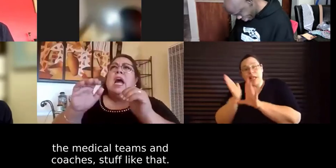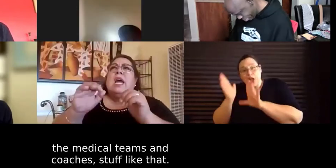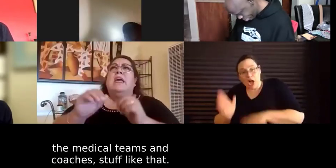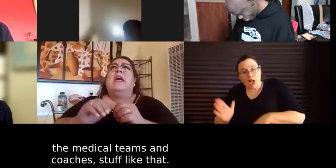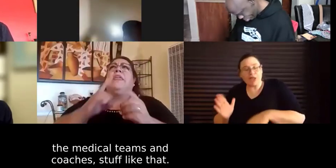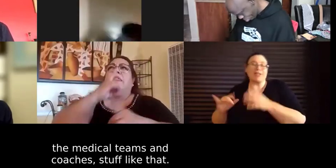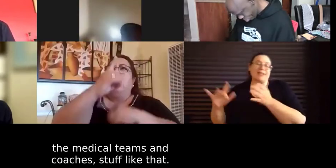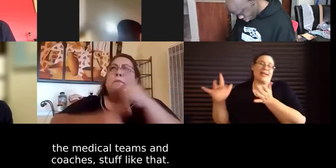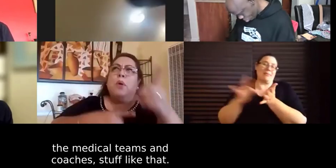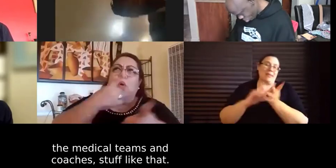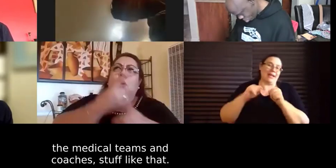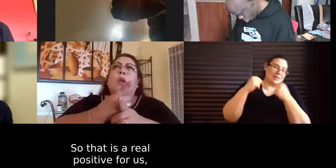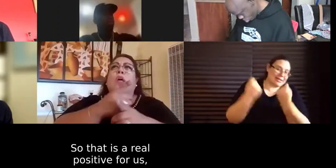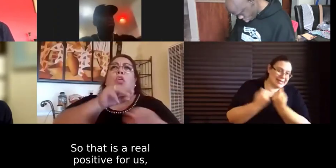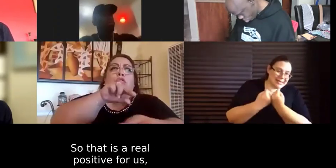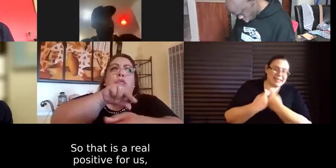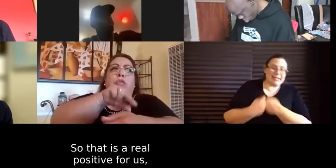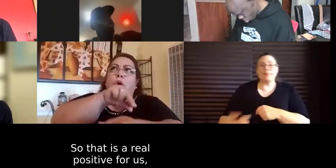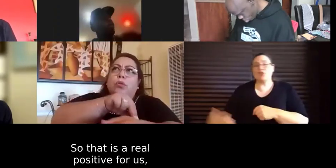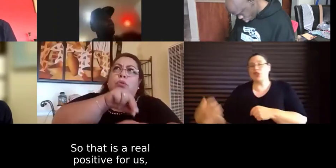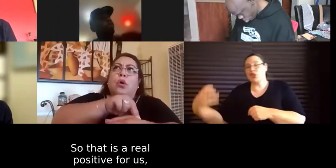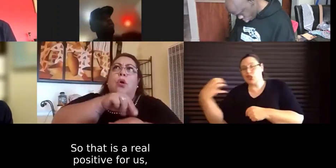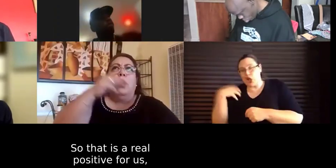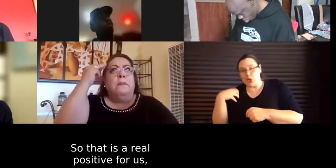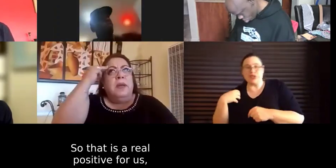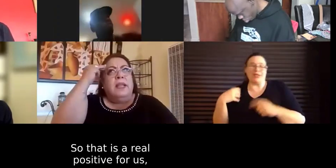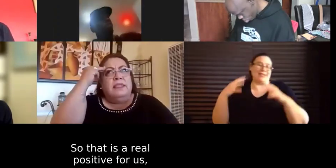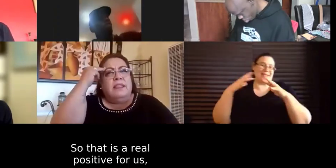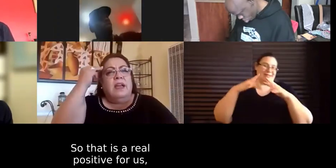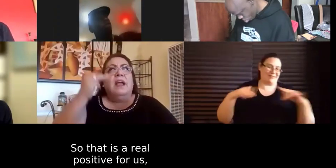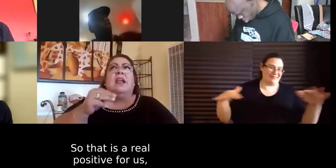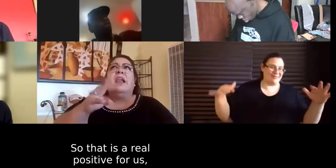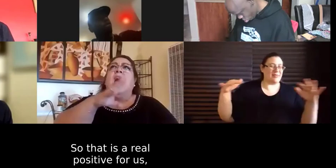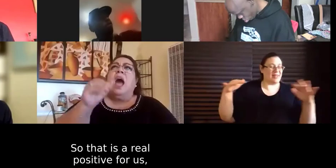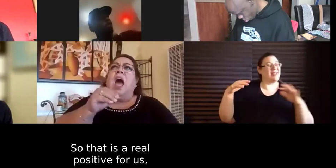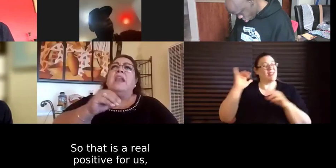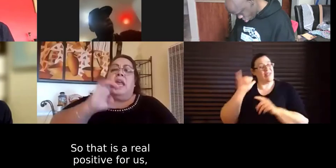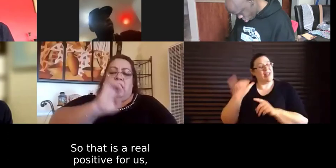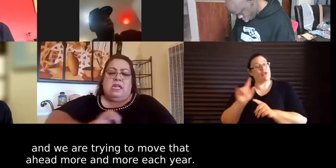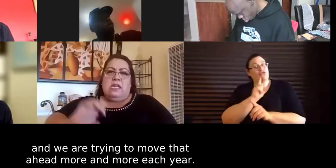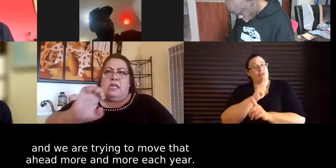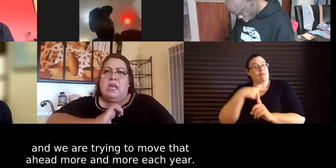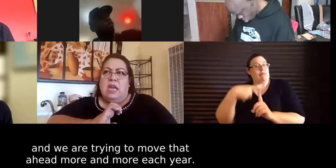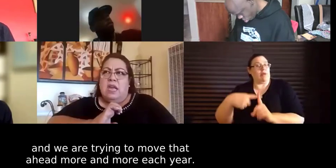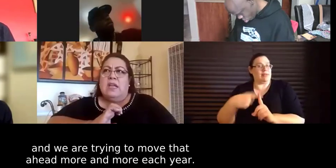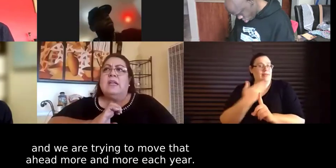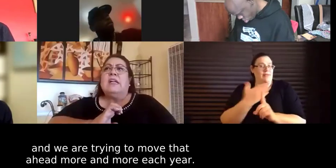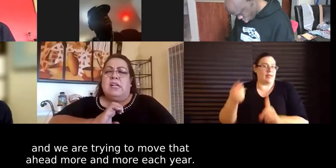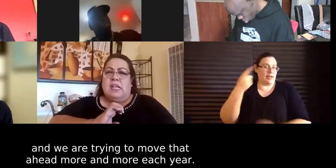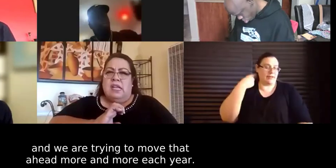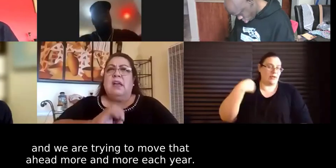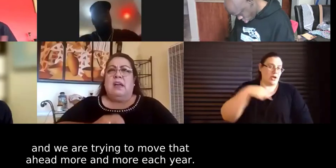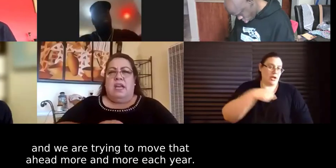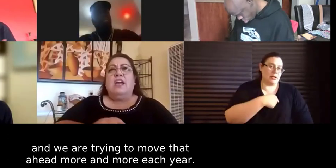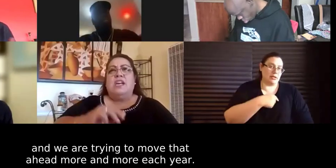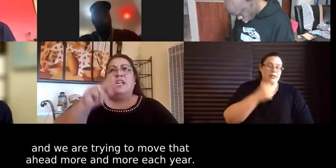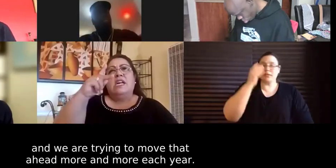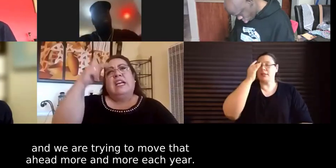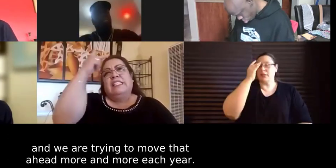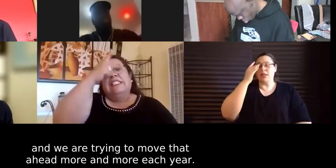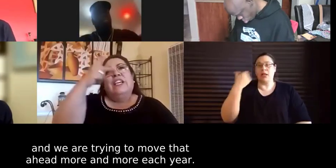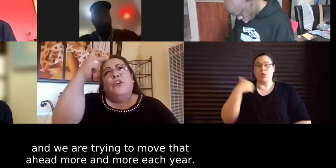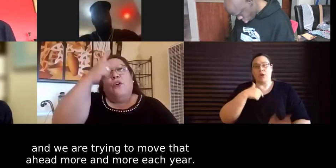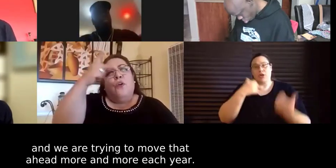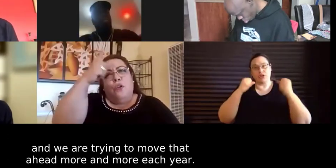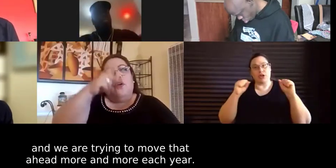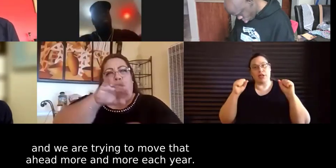teams and the coaches and stuff like that so that that's that's a real positive for us and we're trying to move that